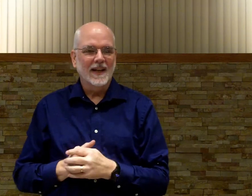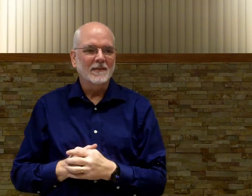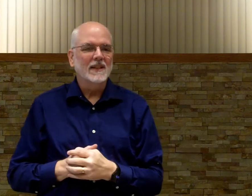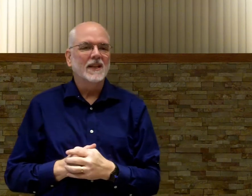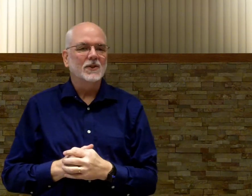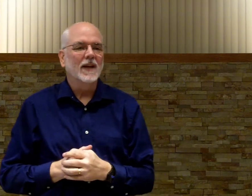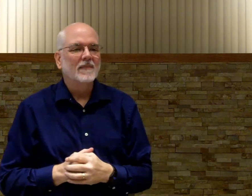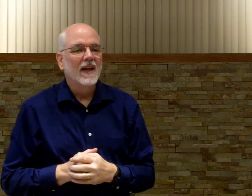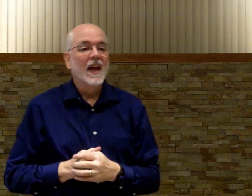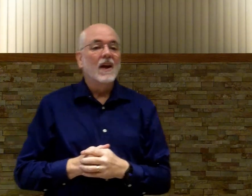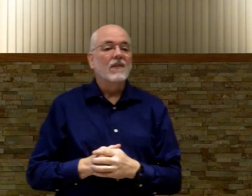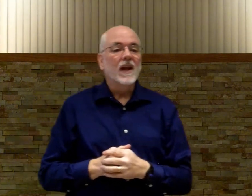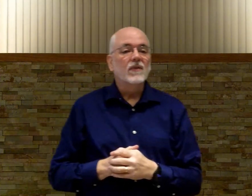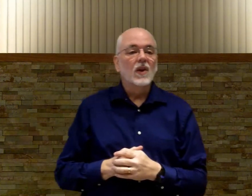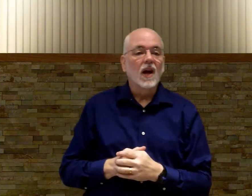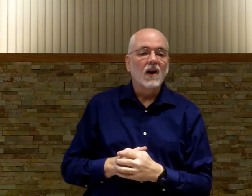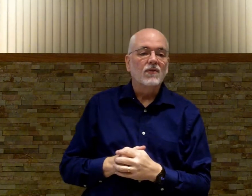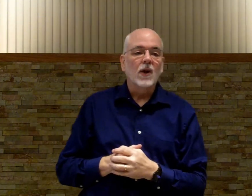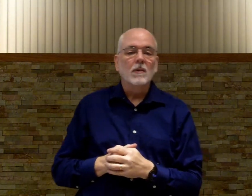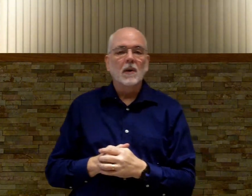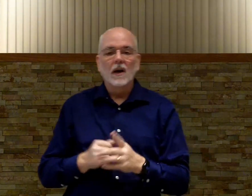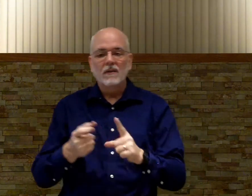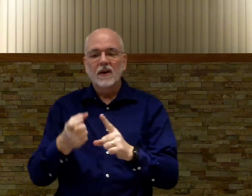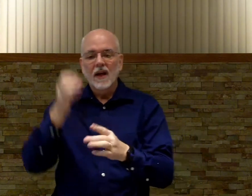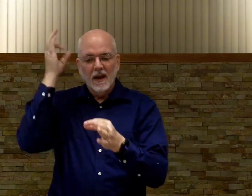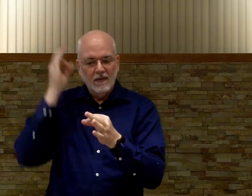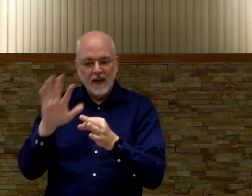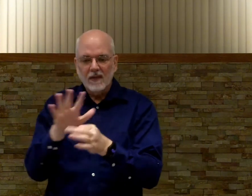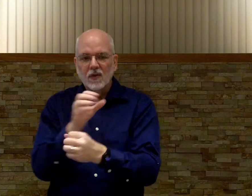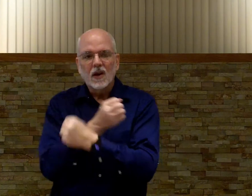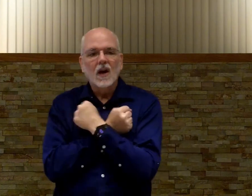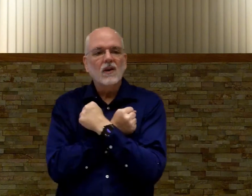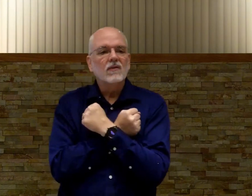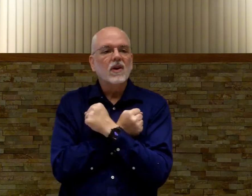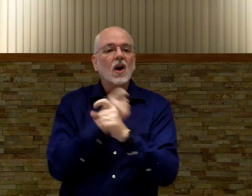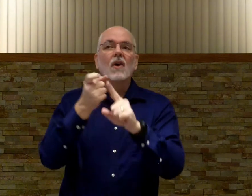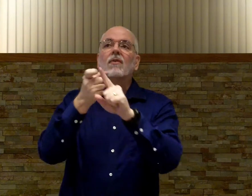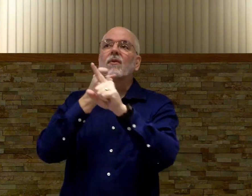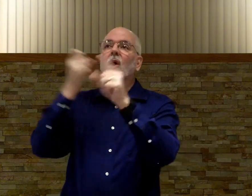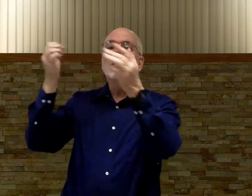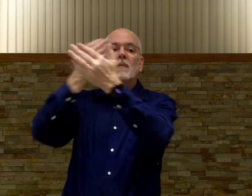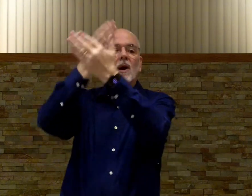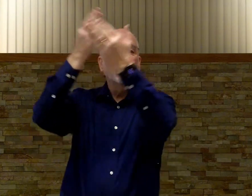that doesn't make sense right faithful love from above faithful love from above